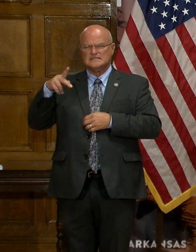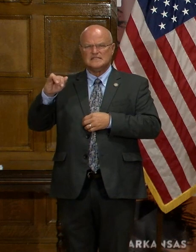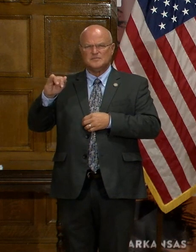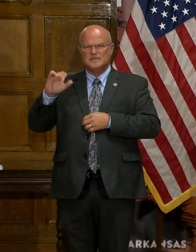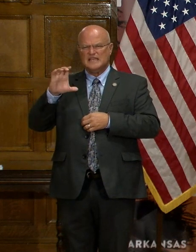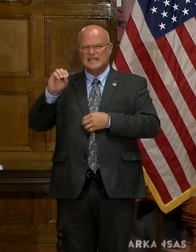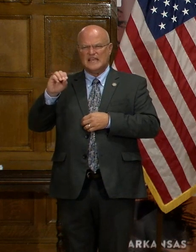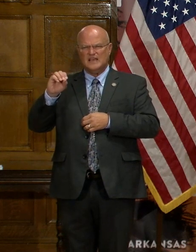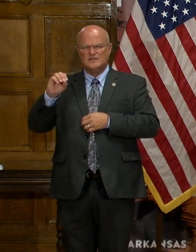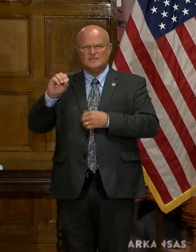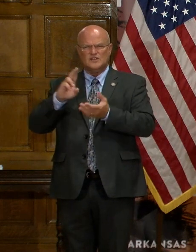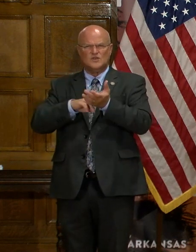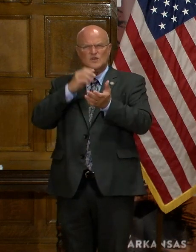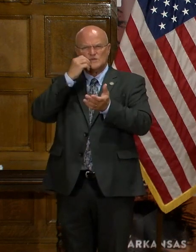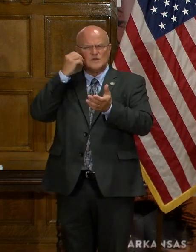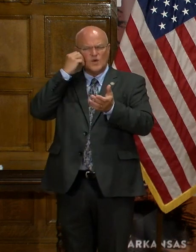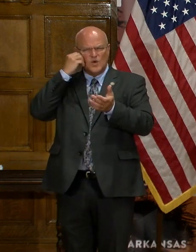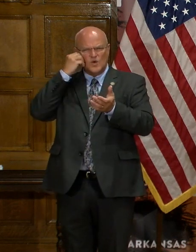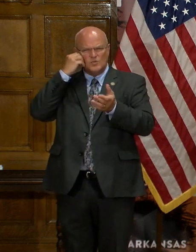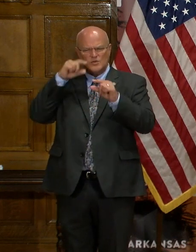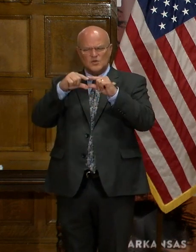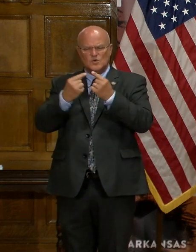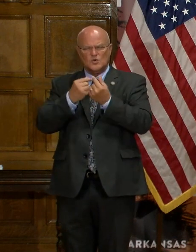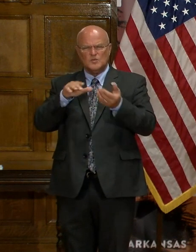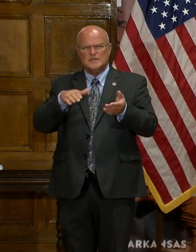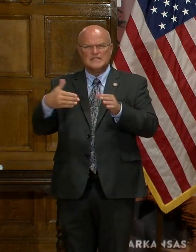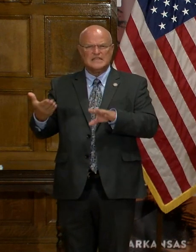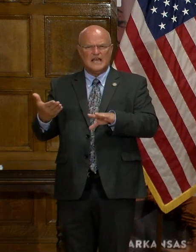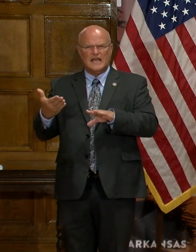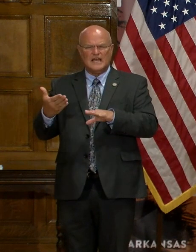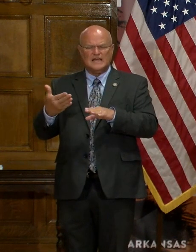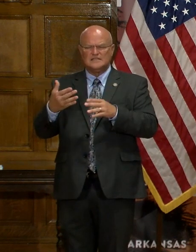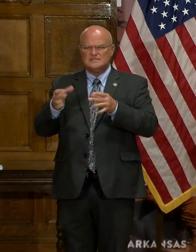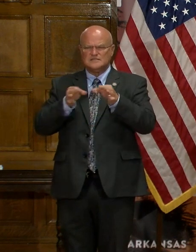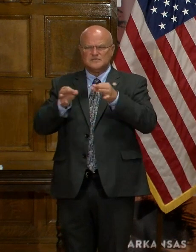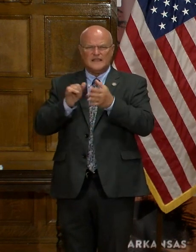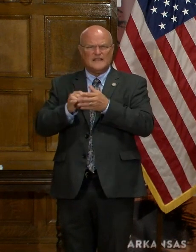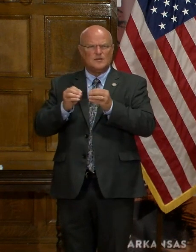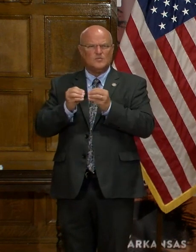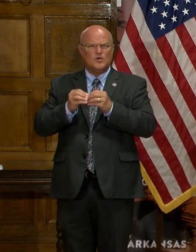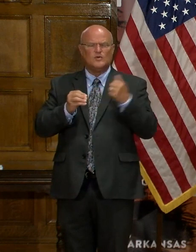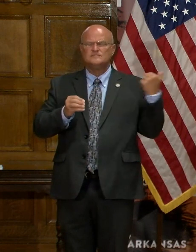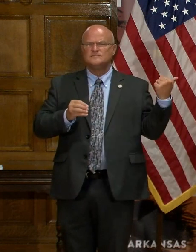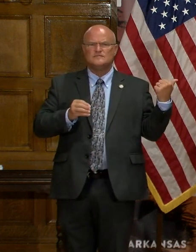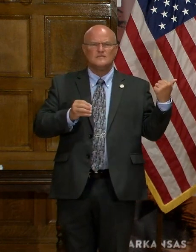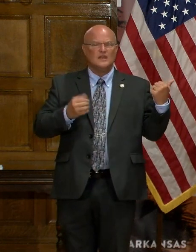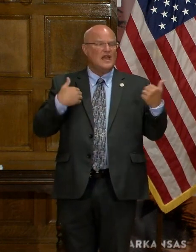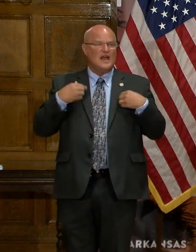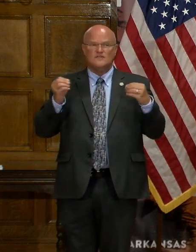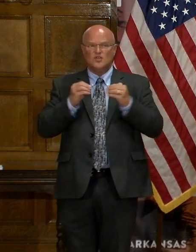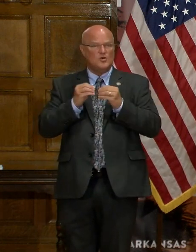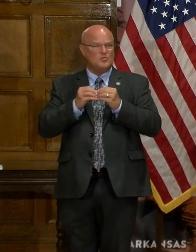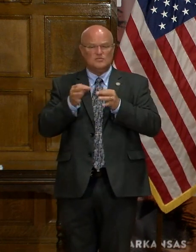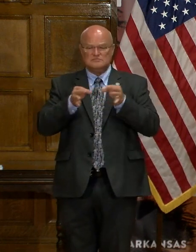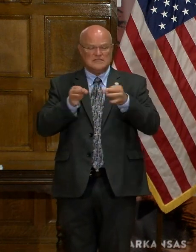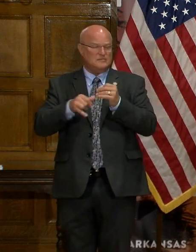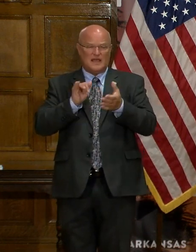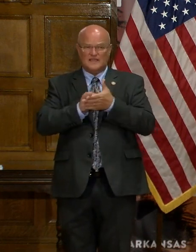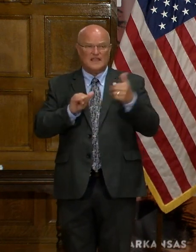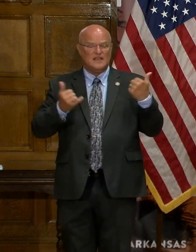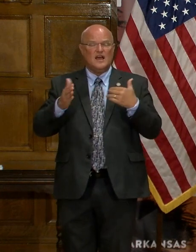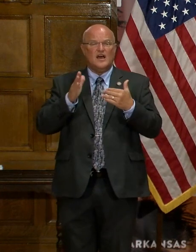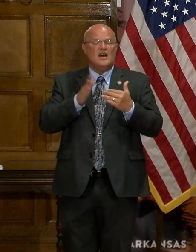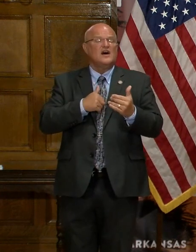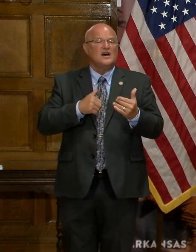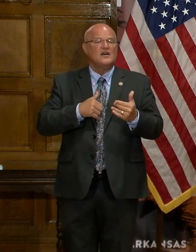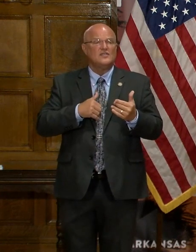contributed to this cluster or the disease getting into the nursing home? We don't have any more details on that other